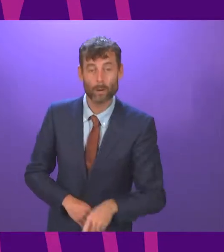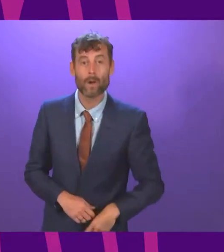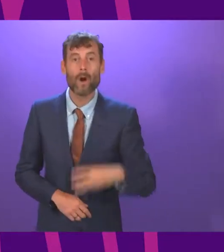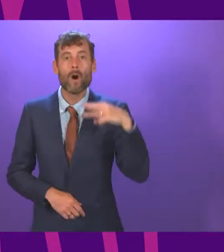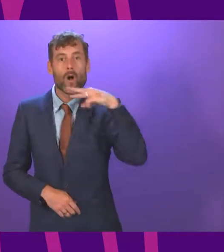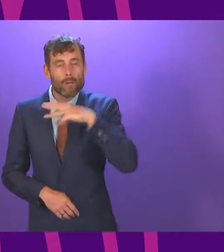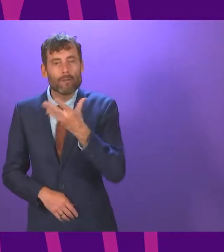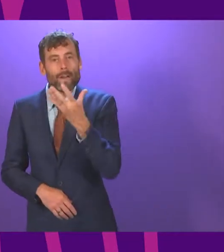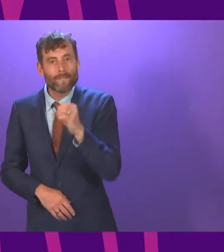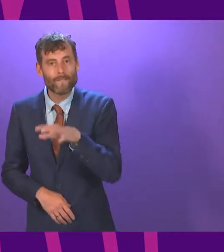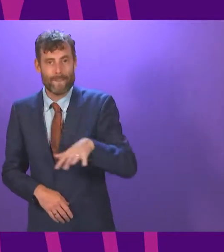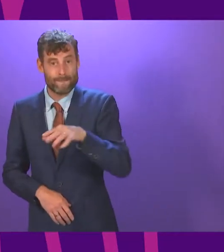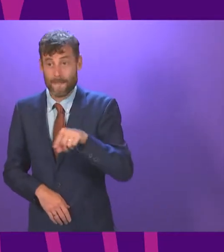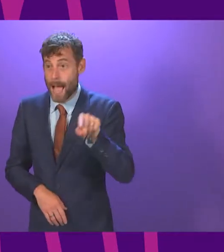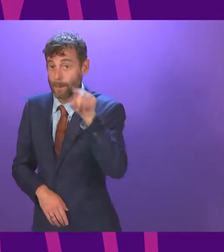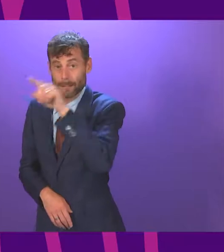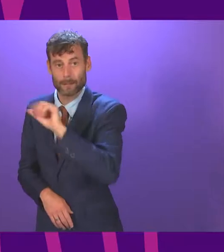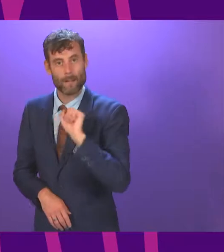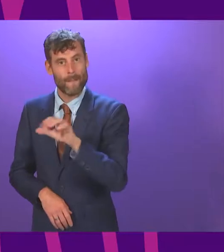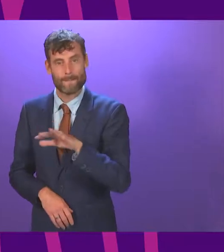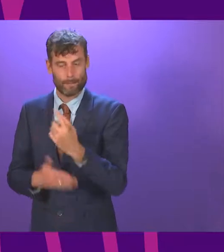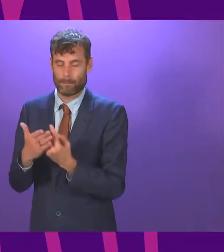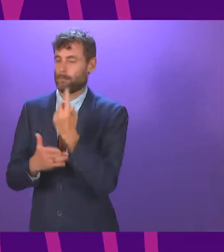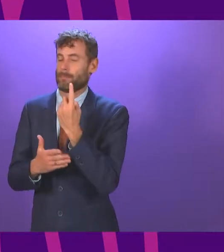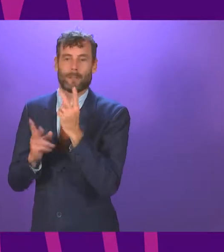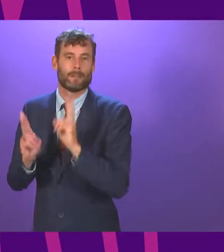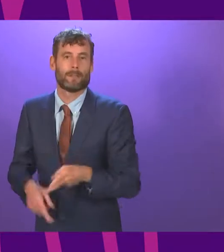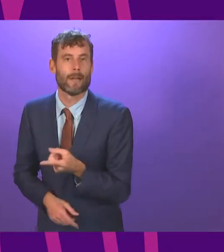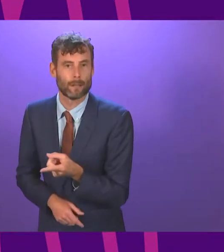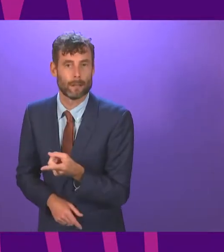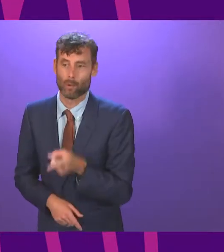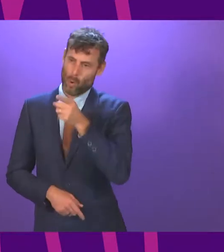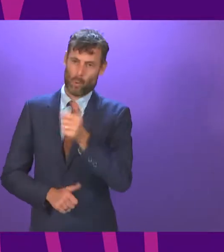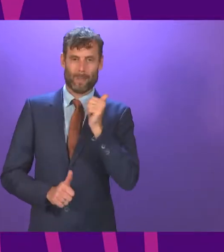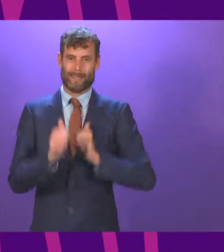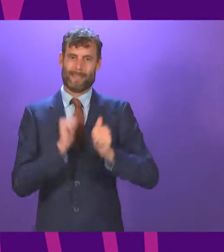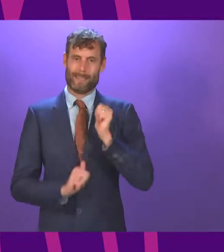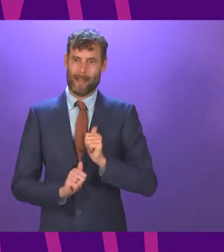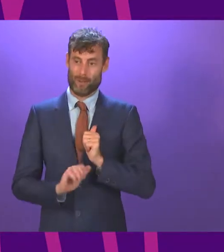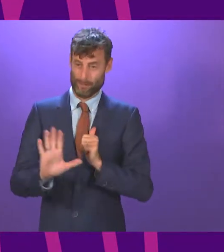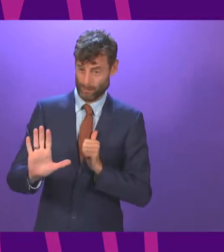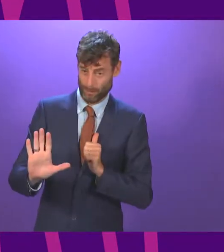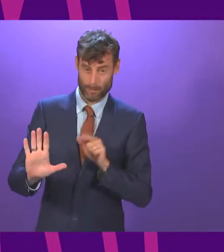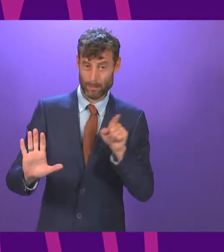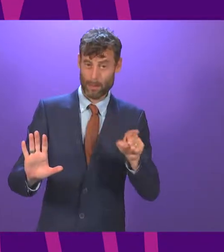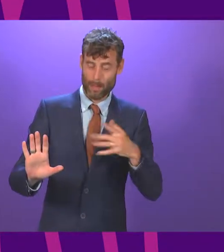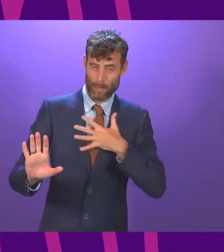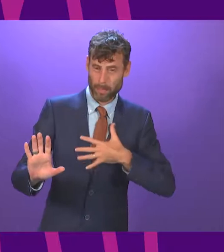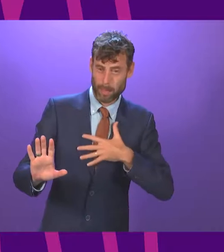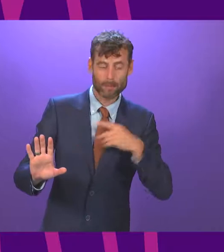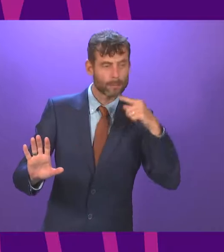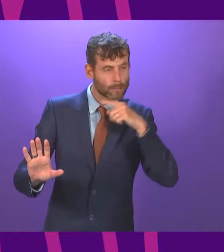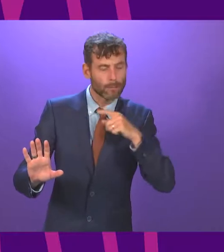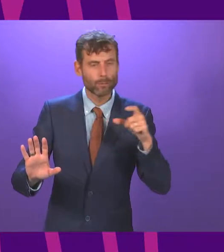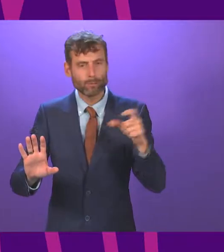have lost a loved one. The Deputy First Minister celebrates his Government. They grieve a son or a daughter, a